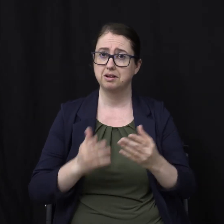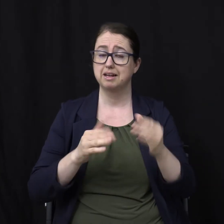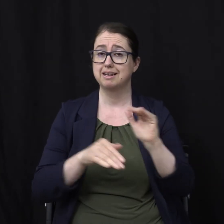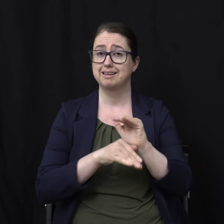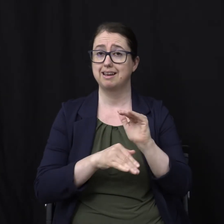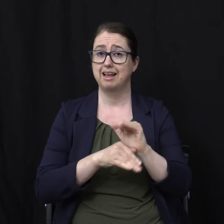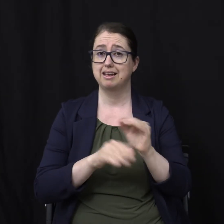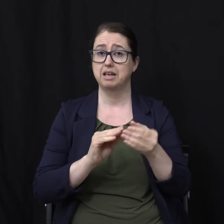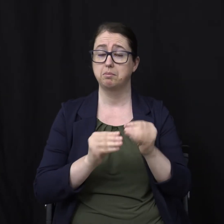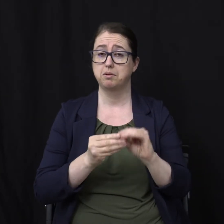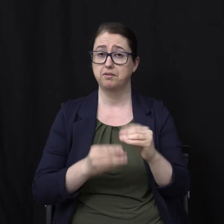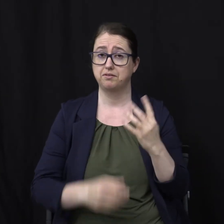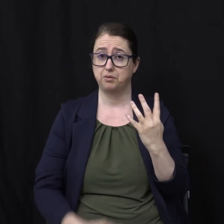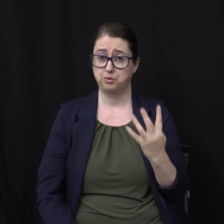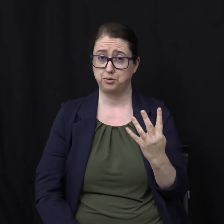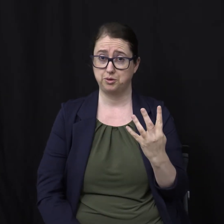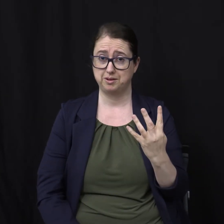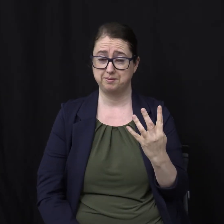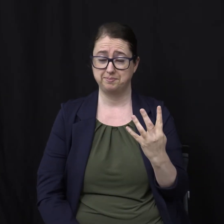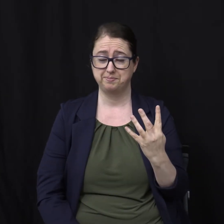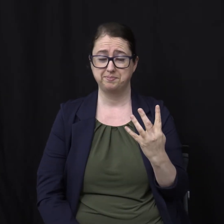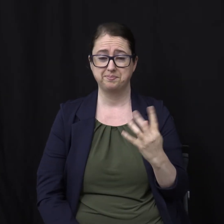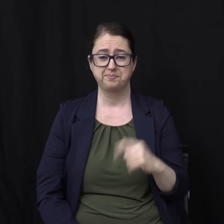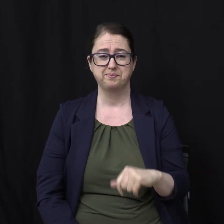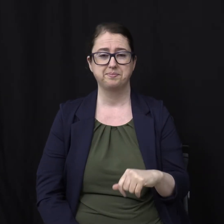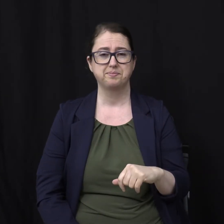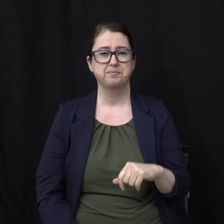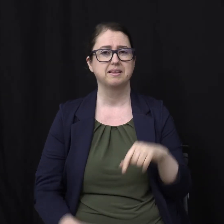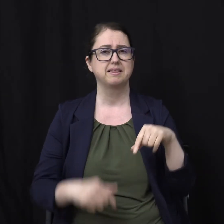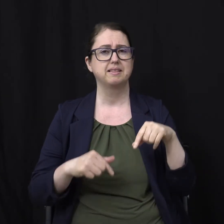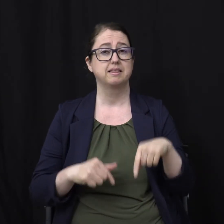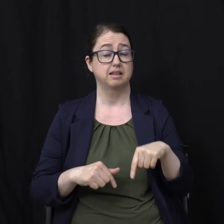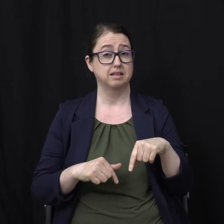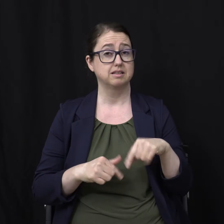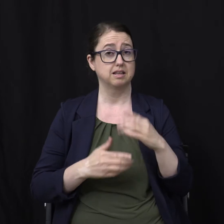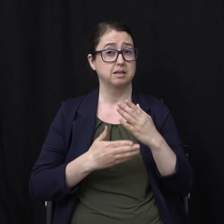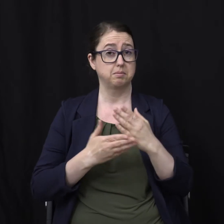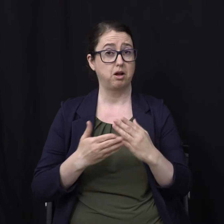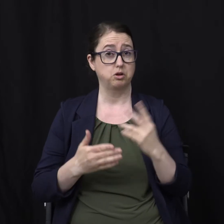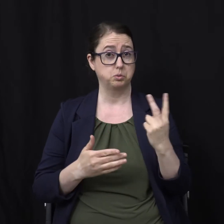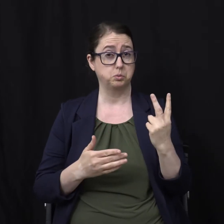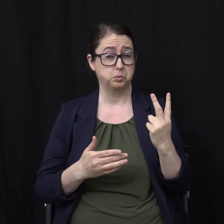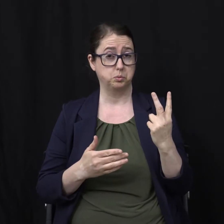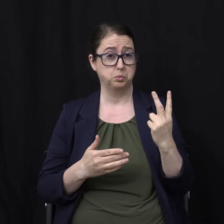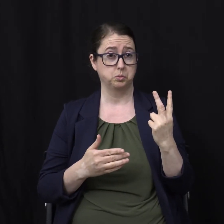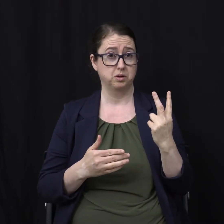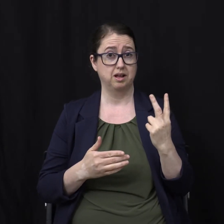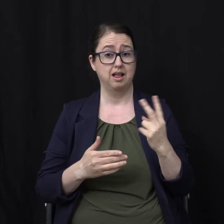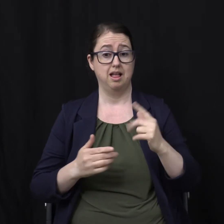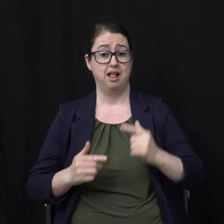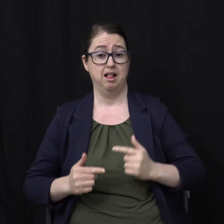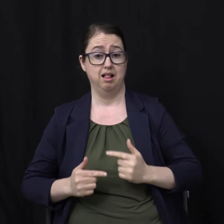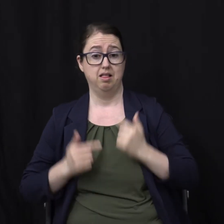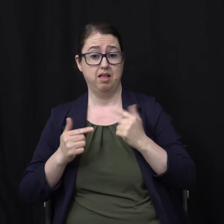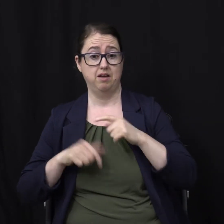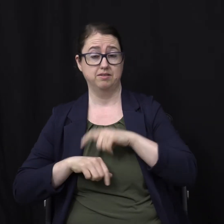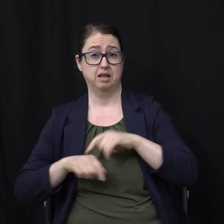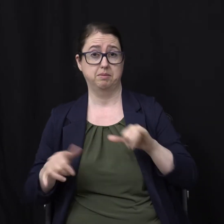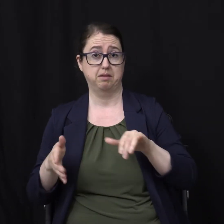number four tonight And this is part two of Alive While Dead But before